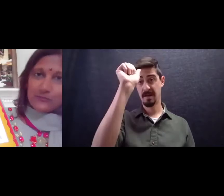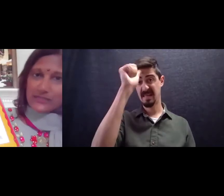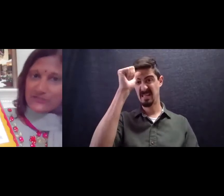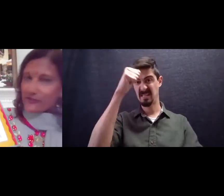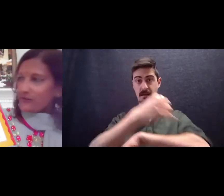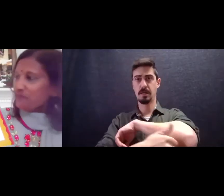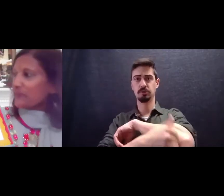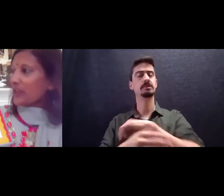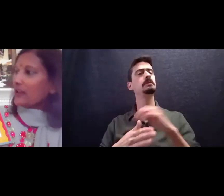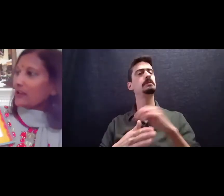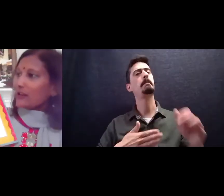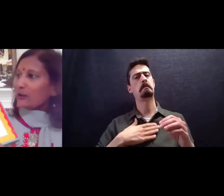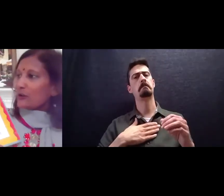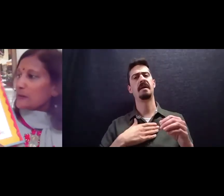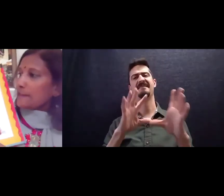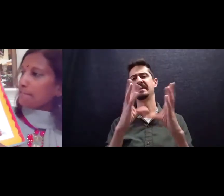is from